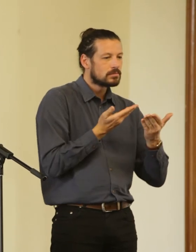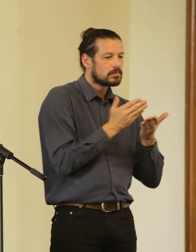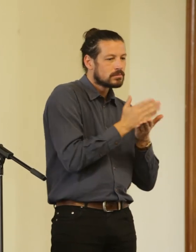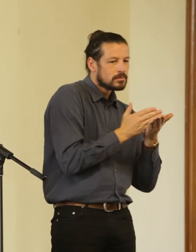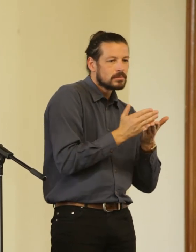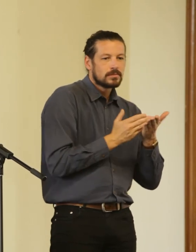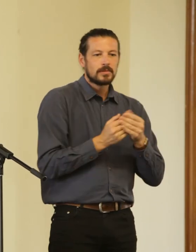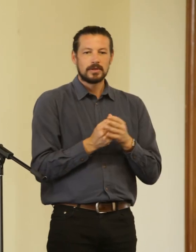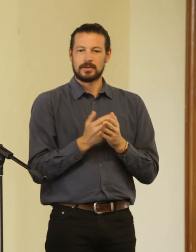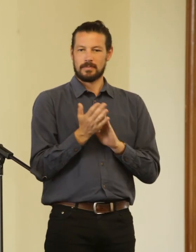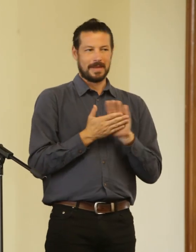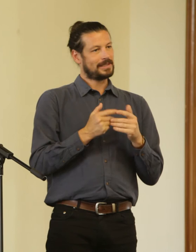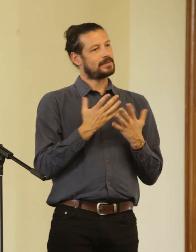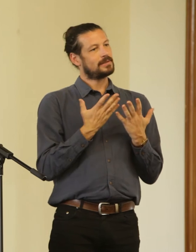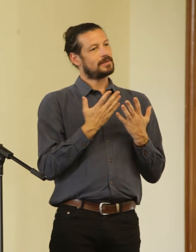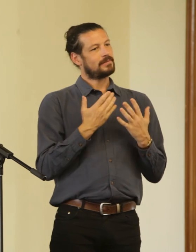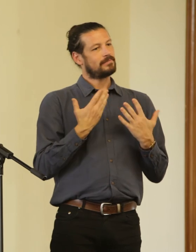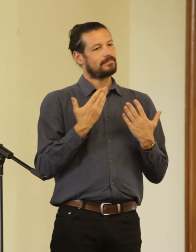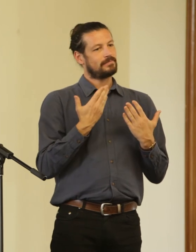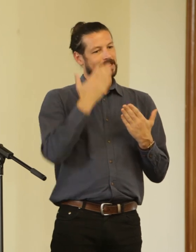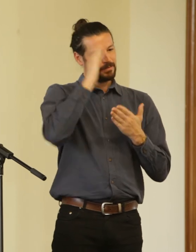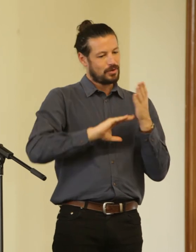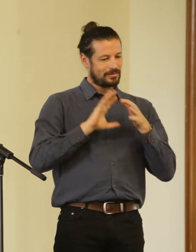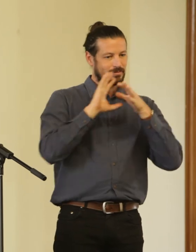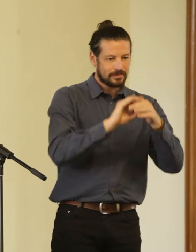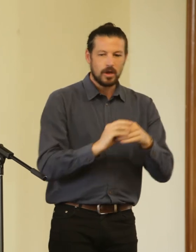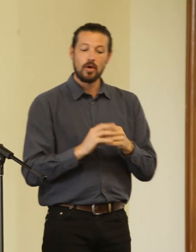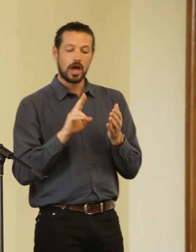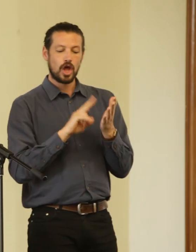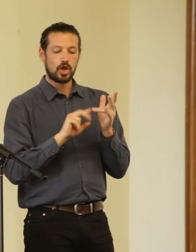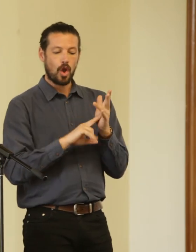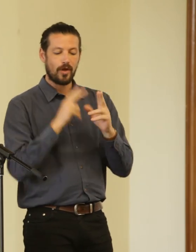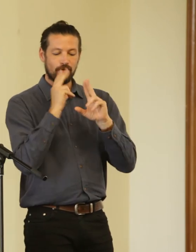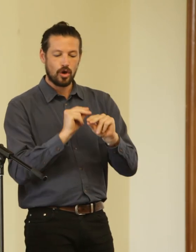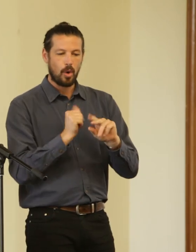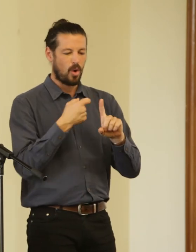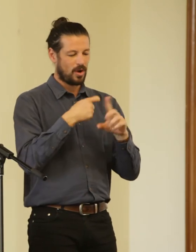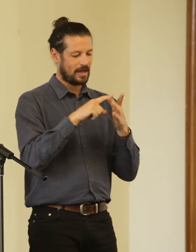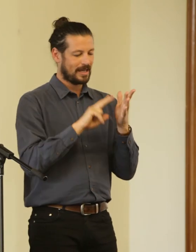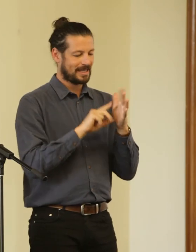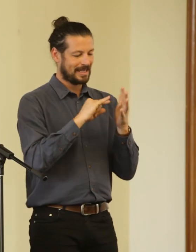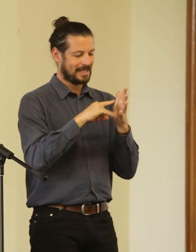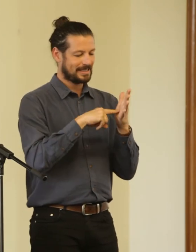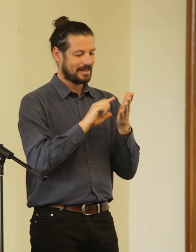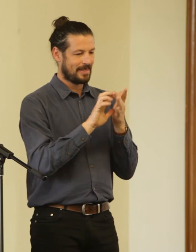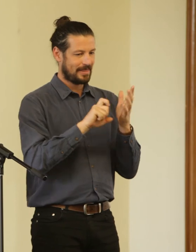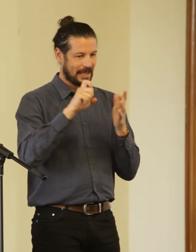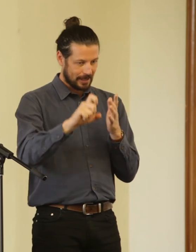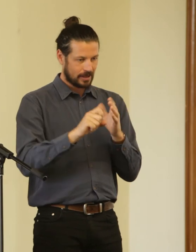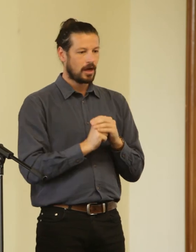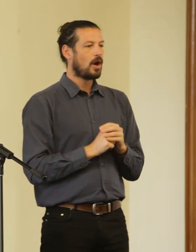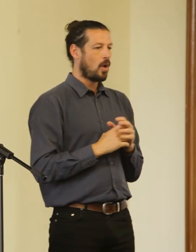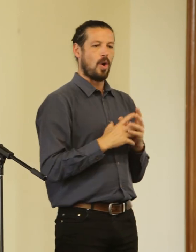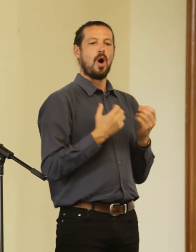imagined experience, working non-verbally and kinesthetically, and holding space that is brave,